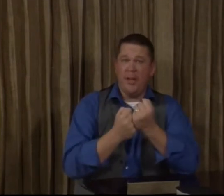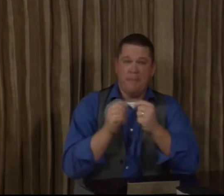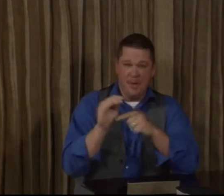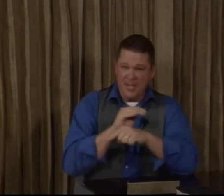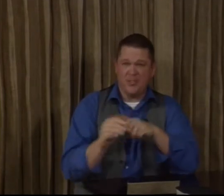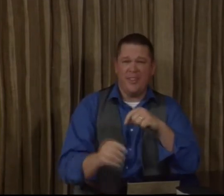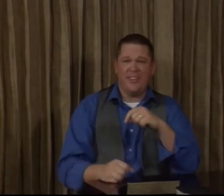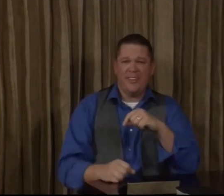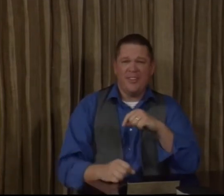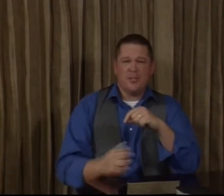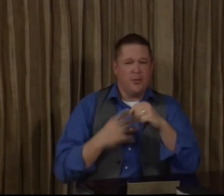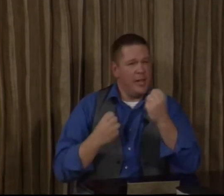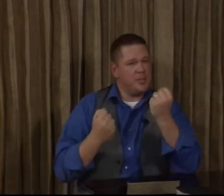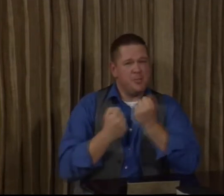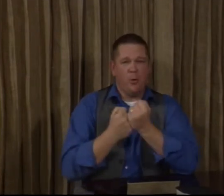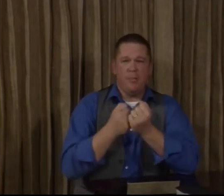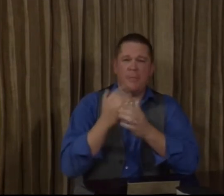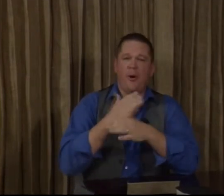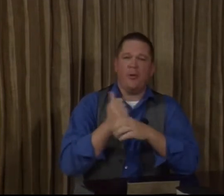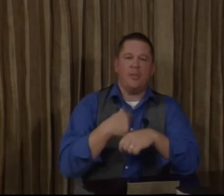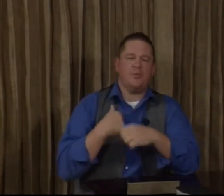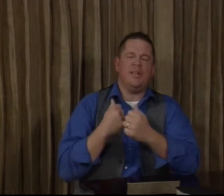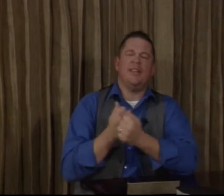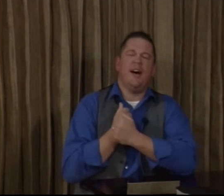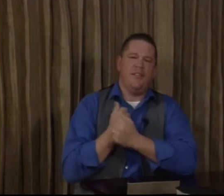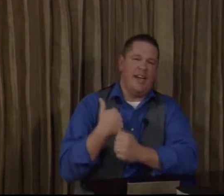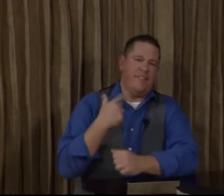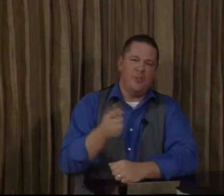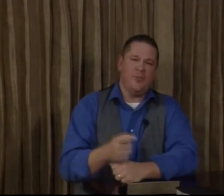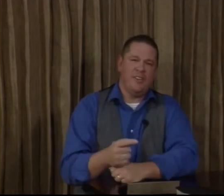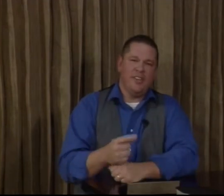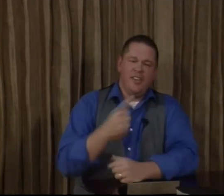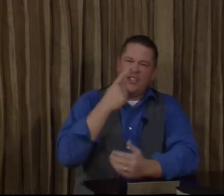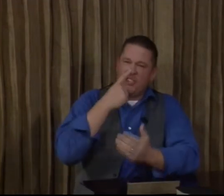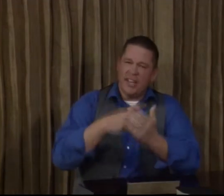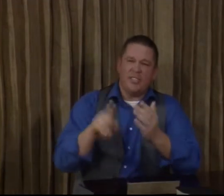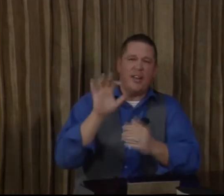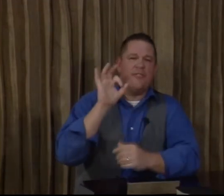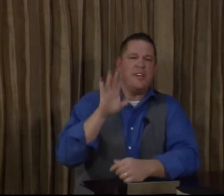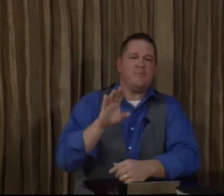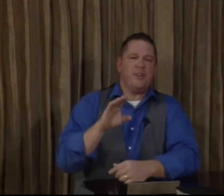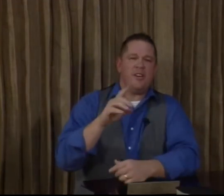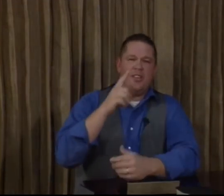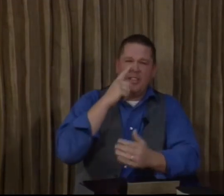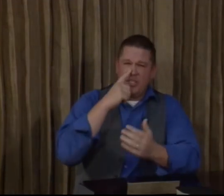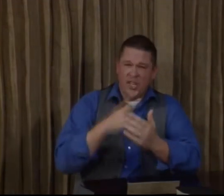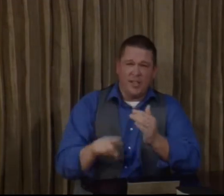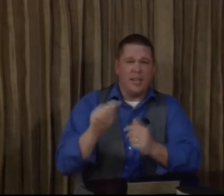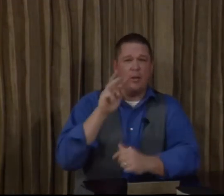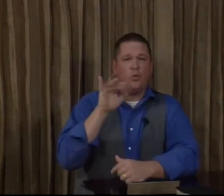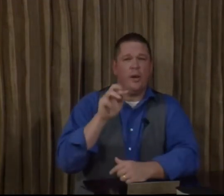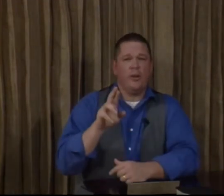ministry. So if you'd like to support and be a partner with us, we'd love to have you. Check us out on Facebook. Check us out on Twitter.